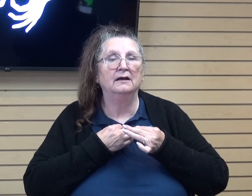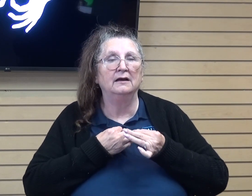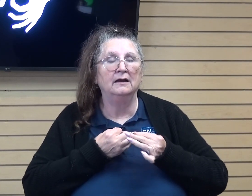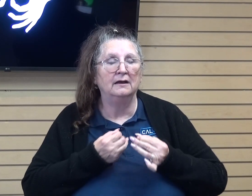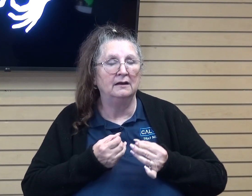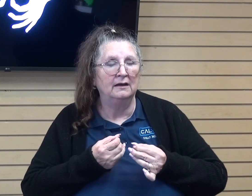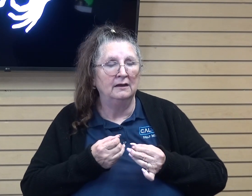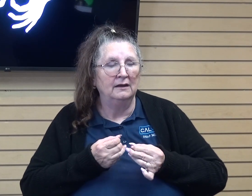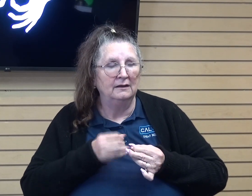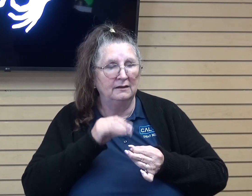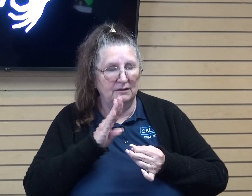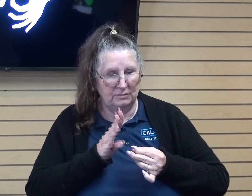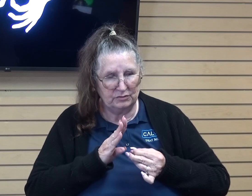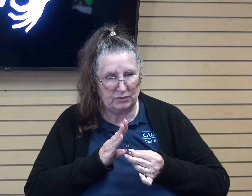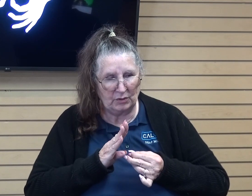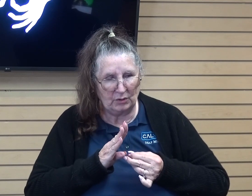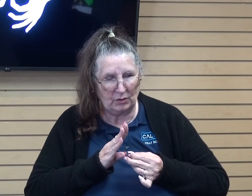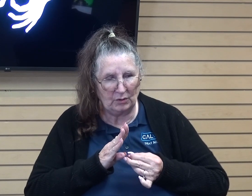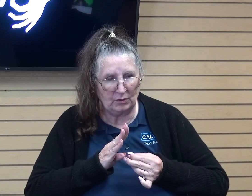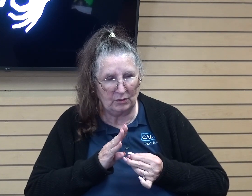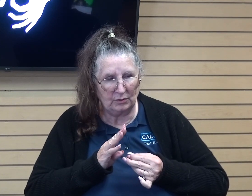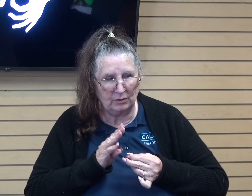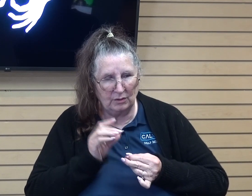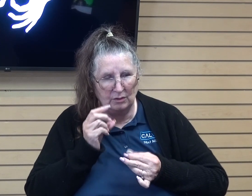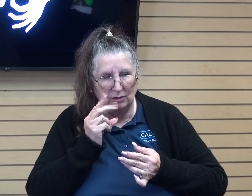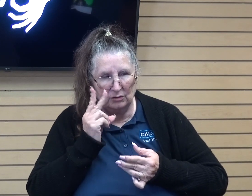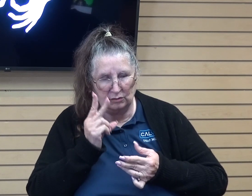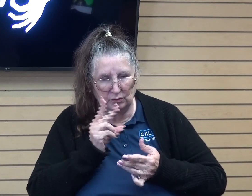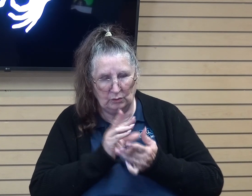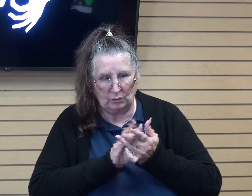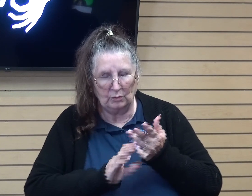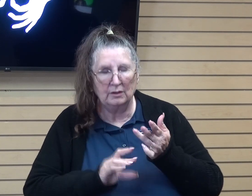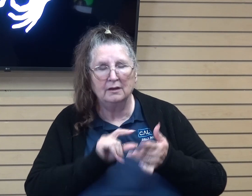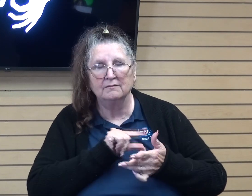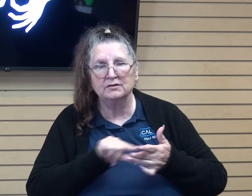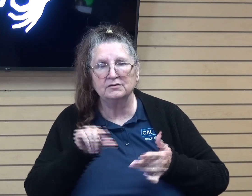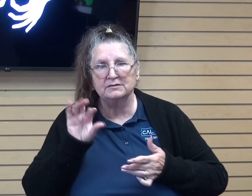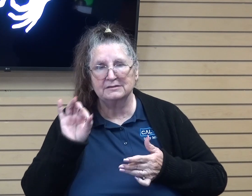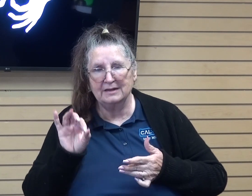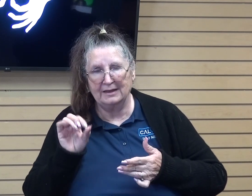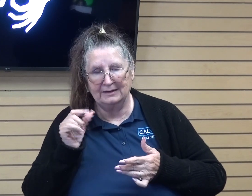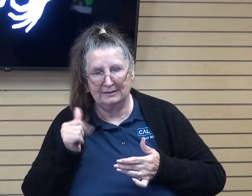Job 2 verses 9 and 10 is where I'm going to go.